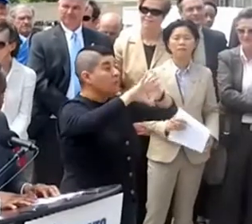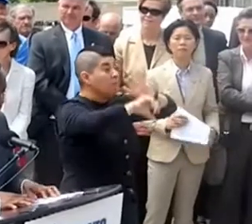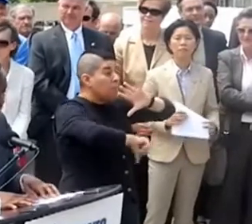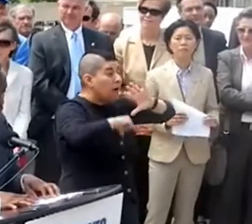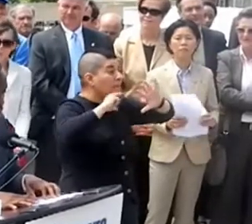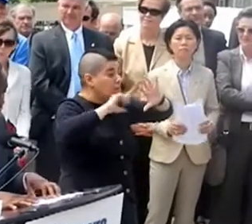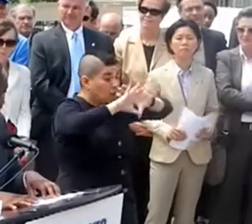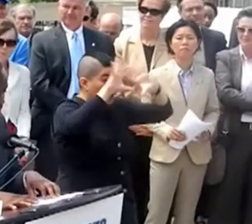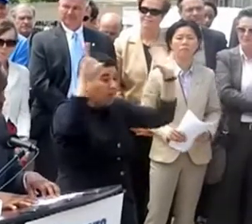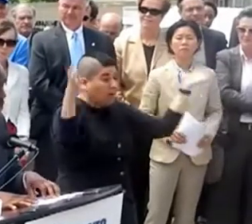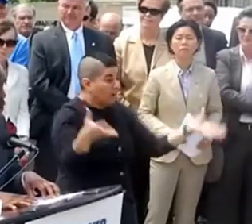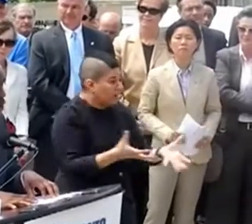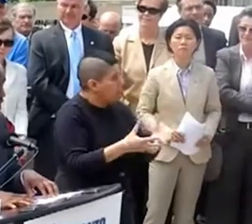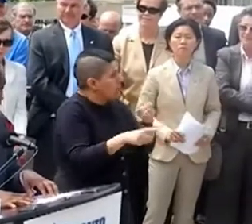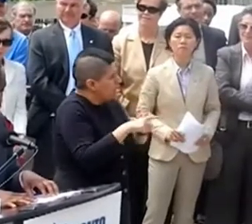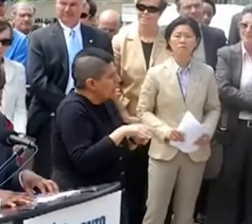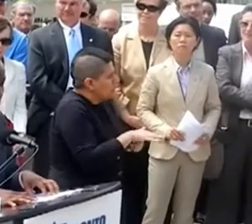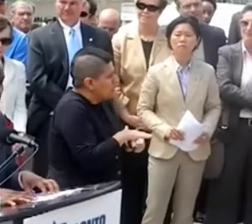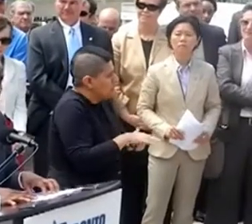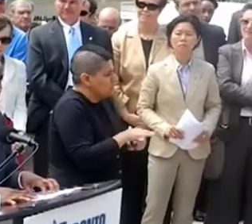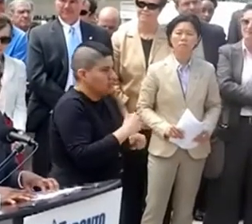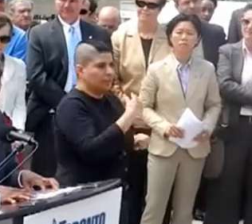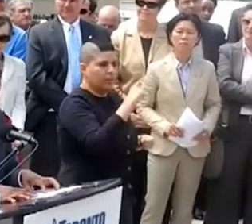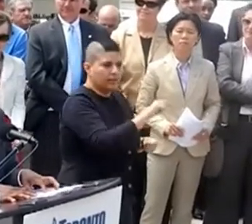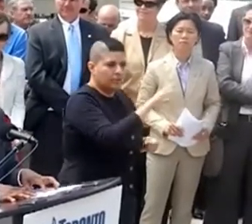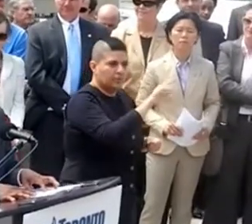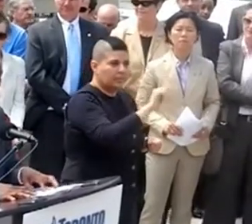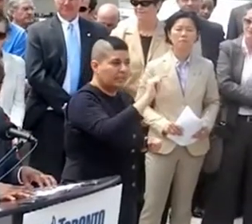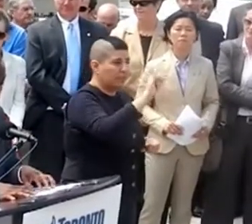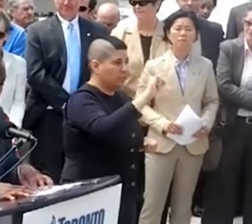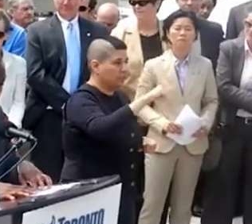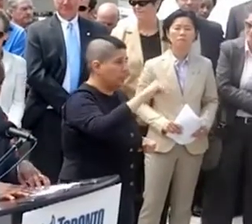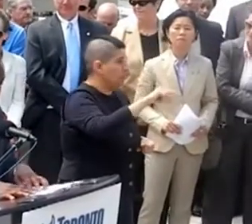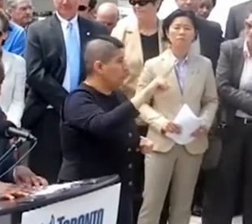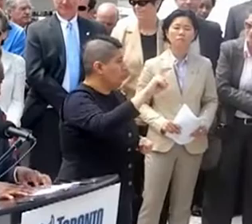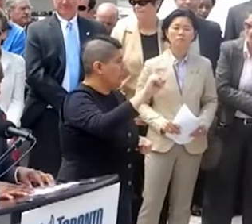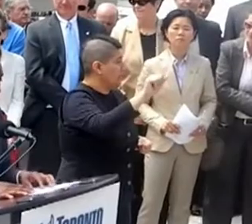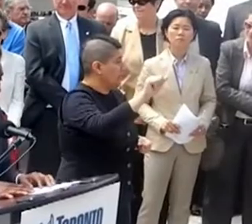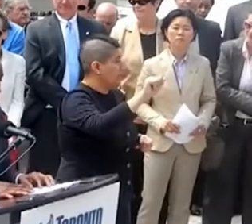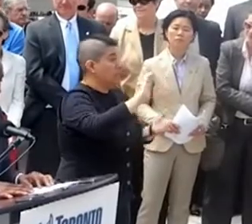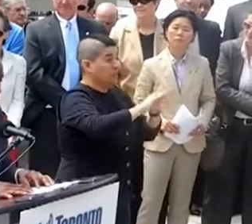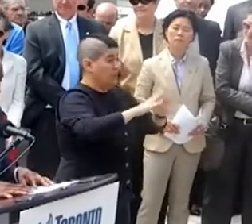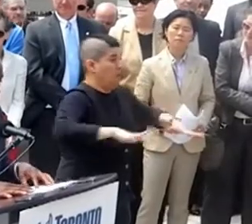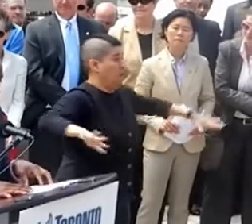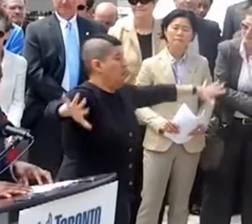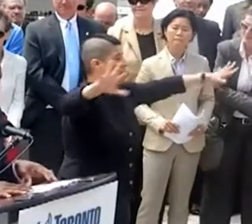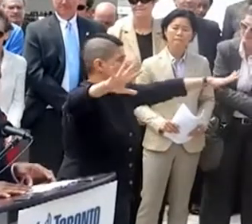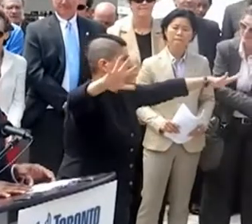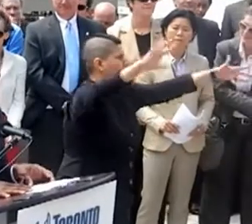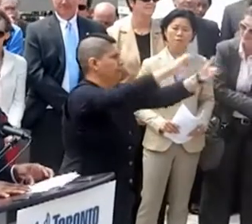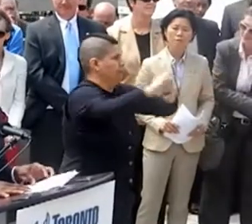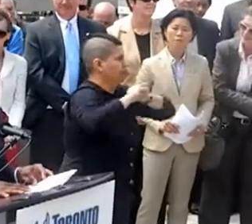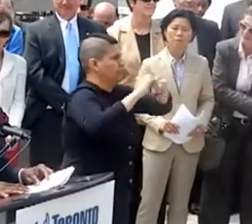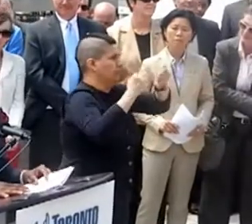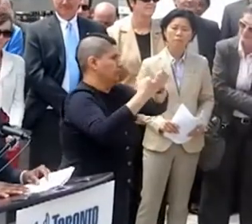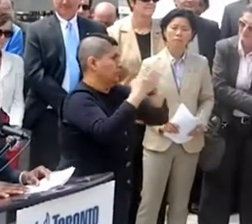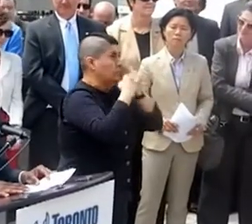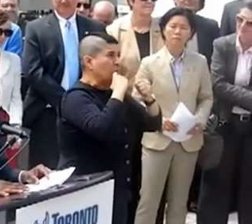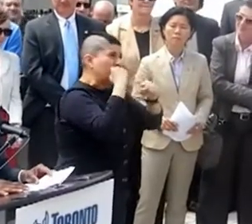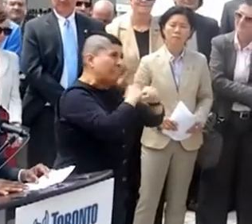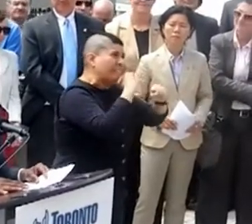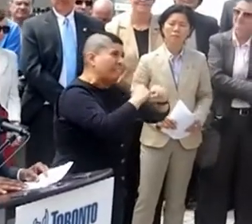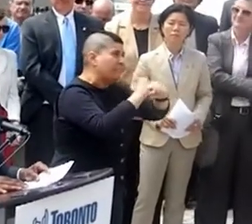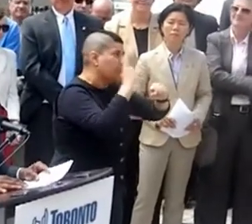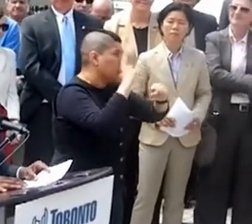We stand in solidarity with all LGBTIQQ communities everywhere who struggle for justice